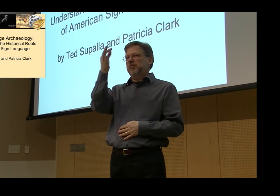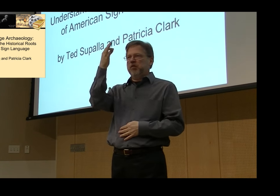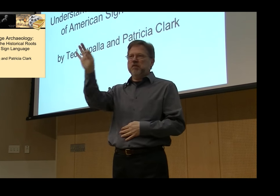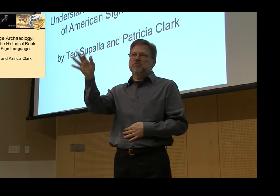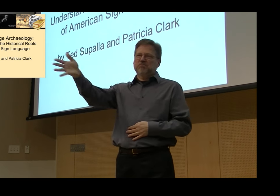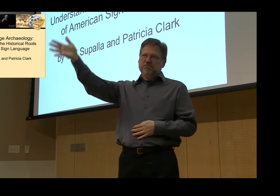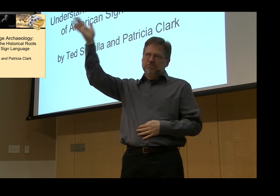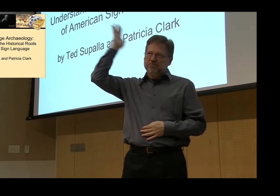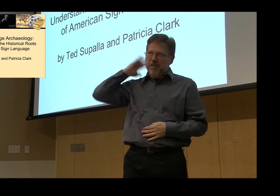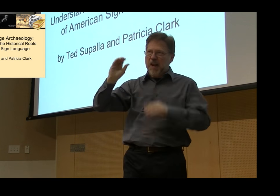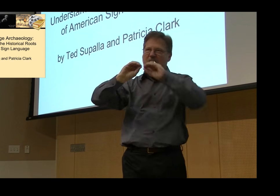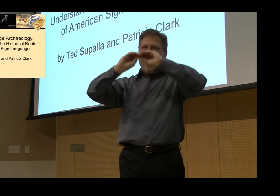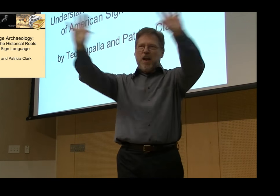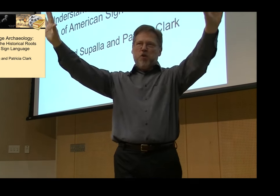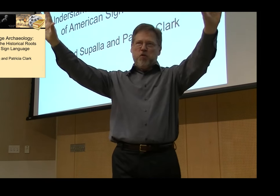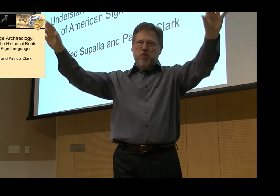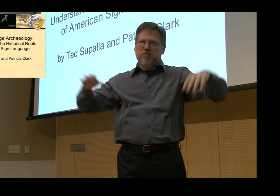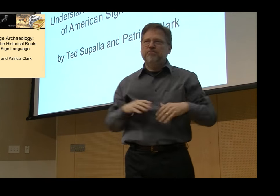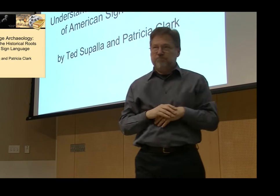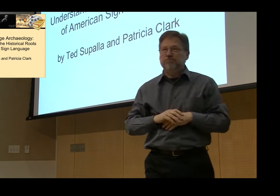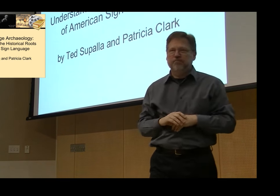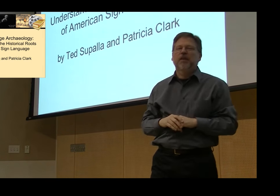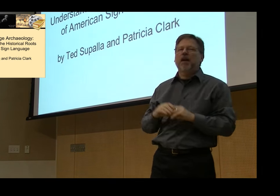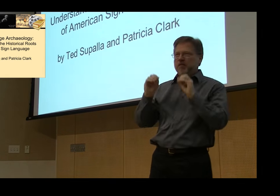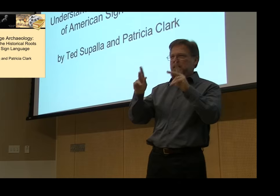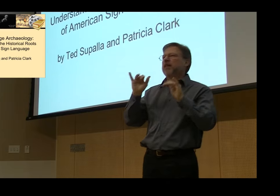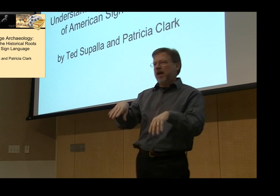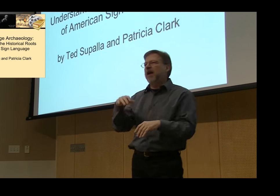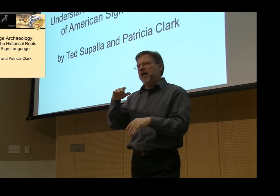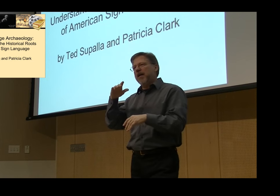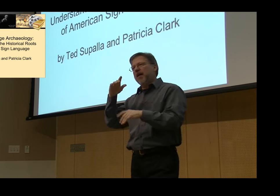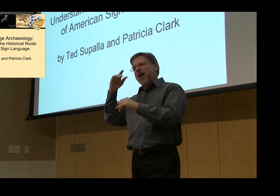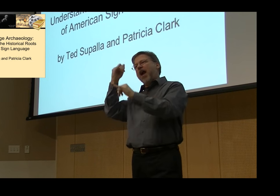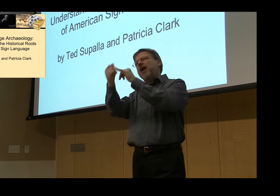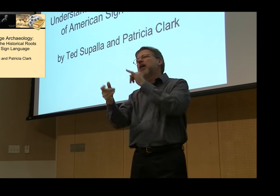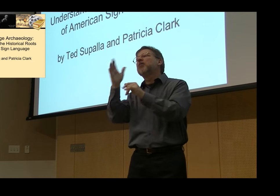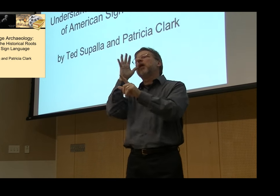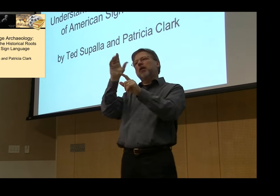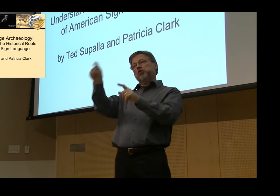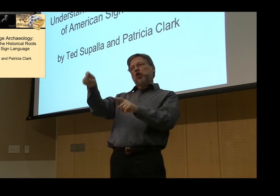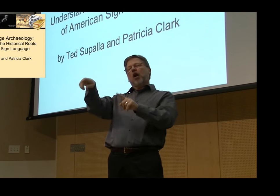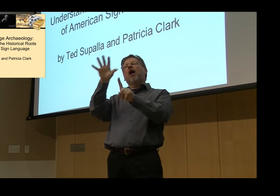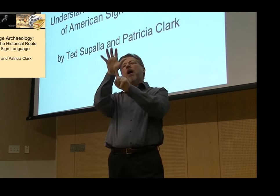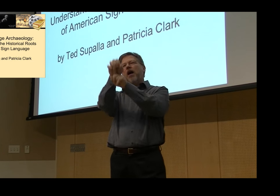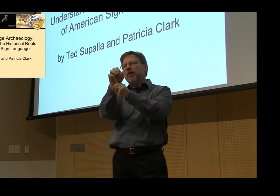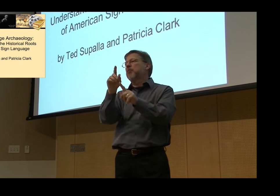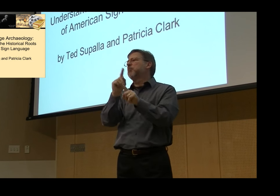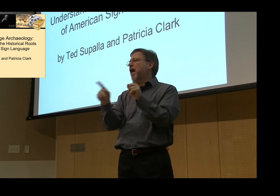our roots in France historically and what we've uncovered is that there is a clear French Sign Language